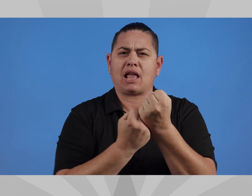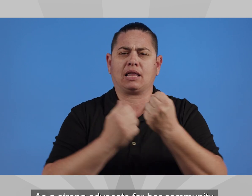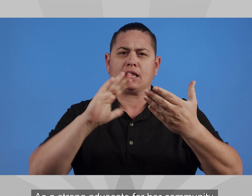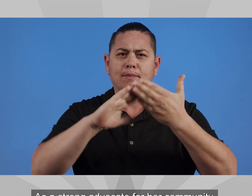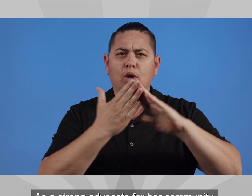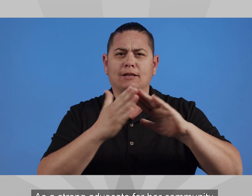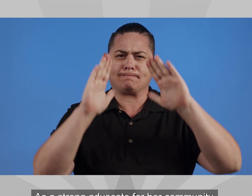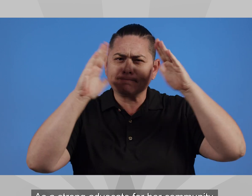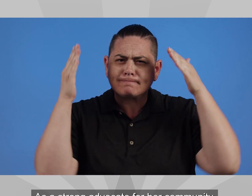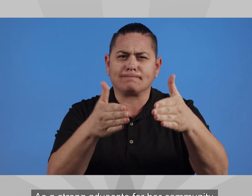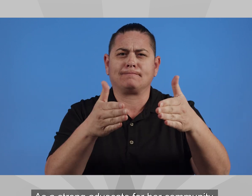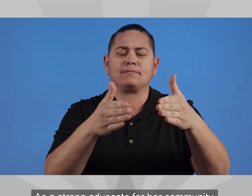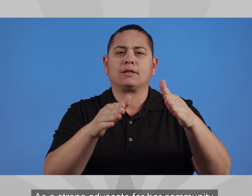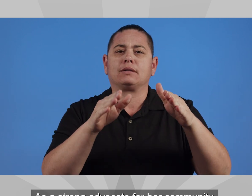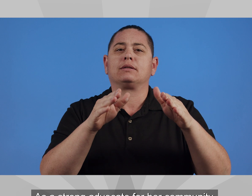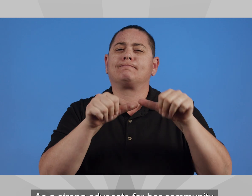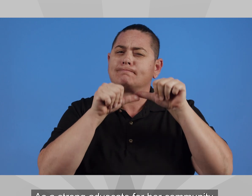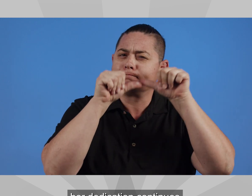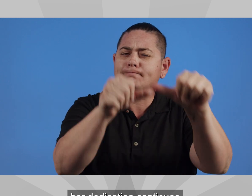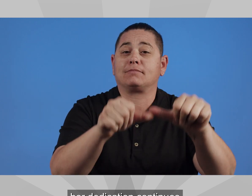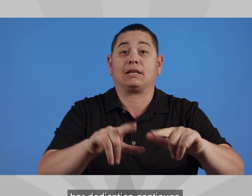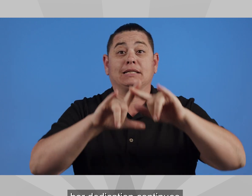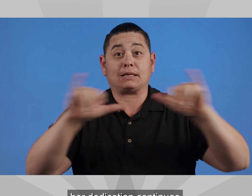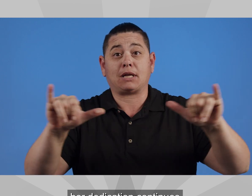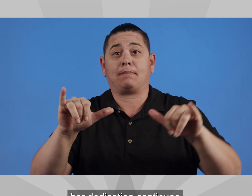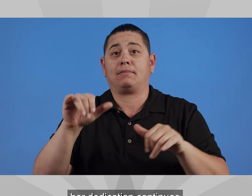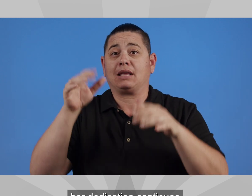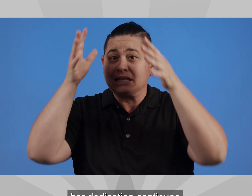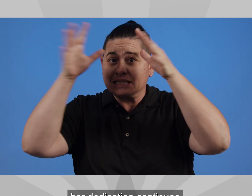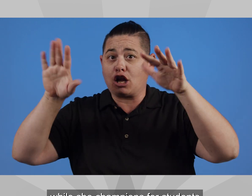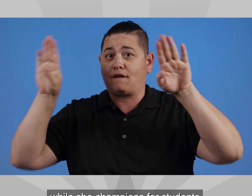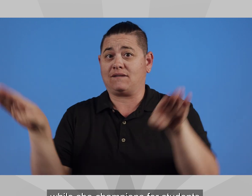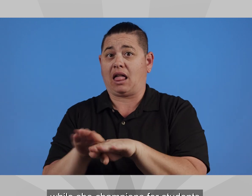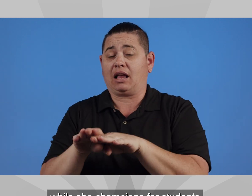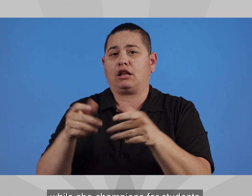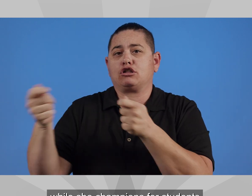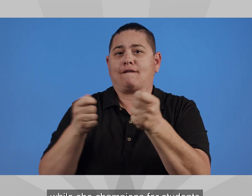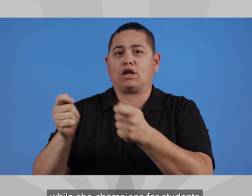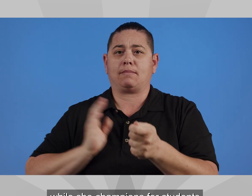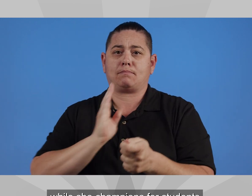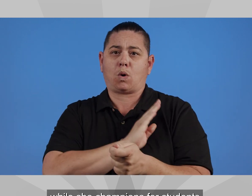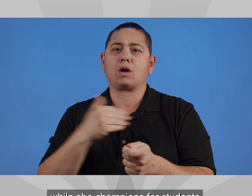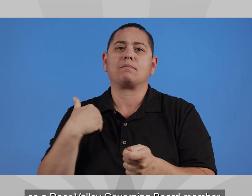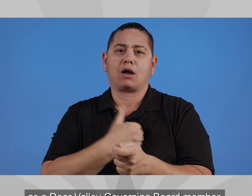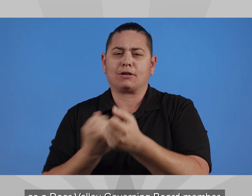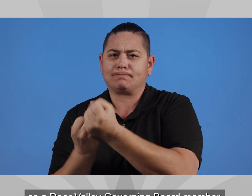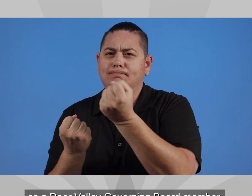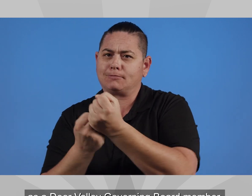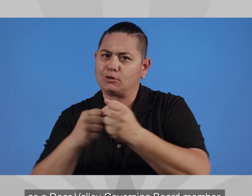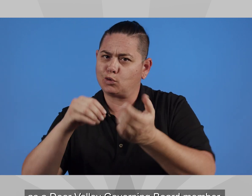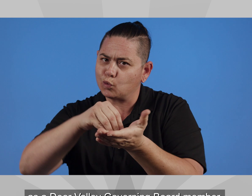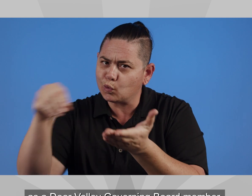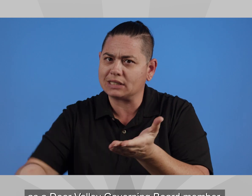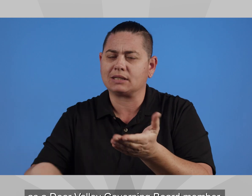As a strong advocate for her community, her dedication continues while she champions for students as a Deer